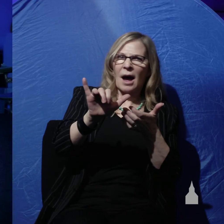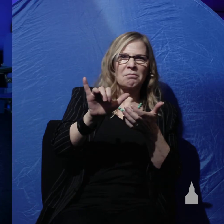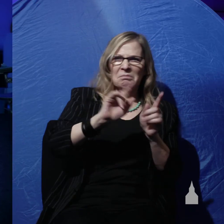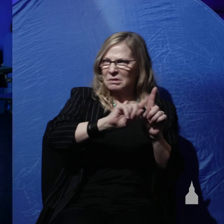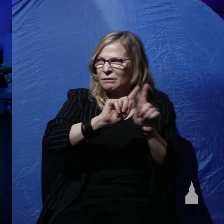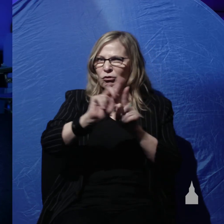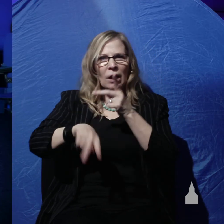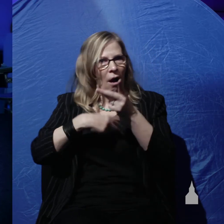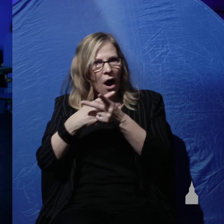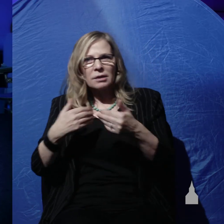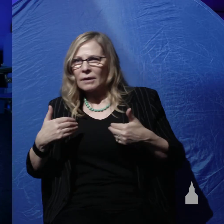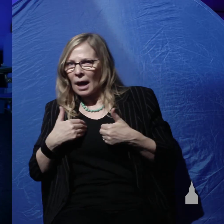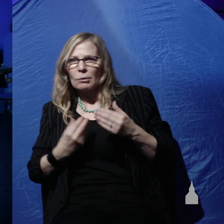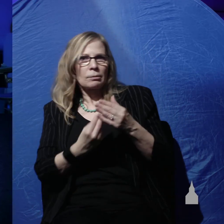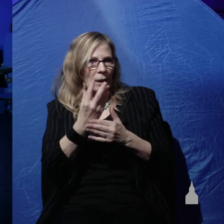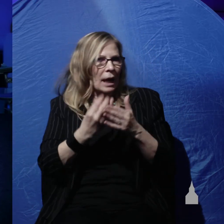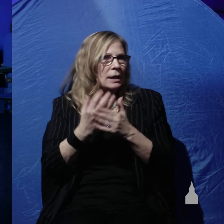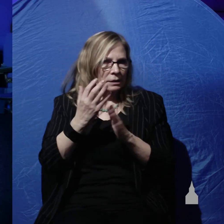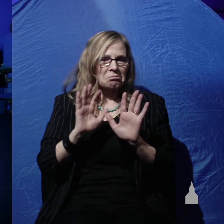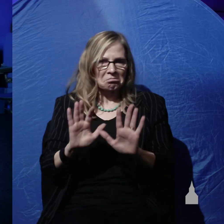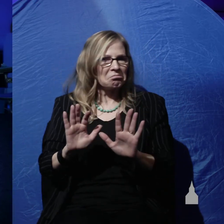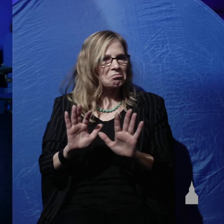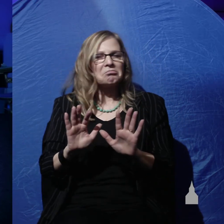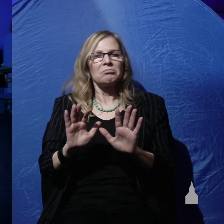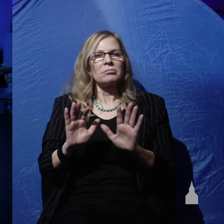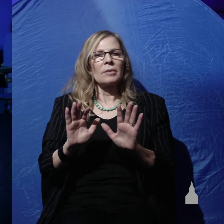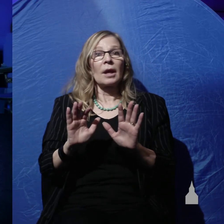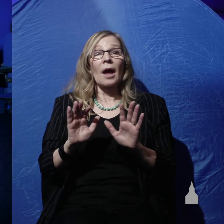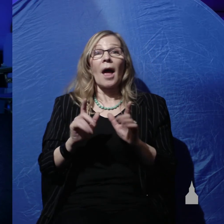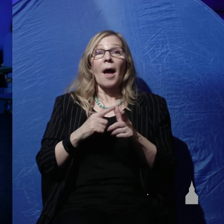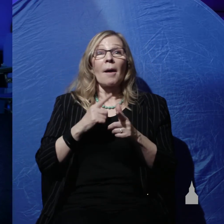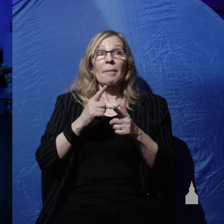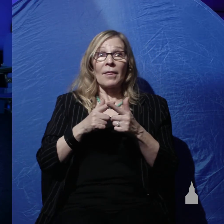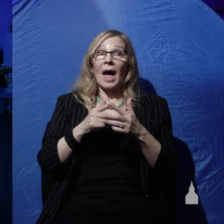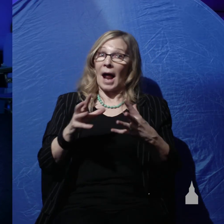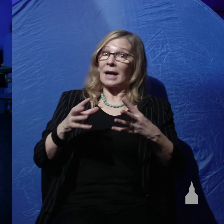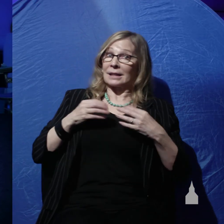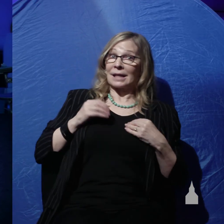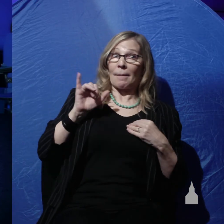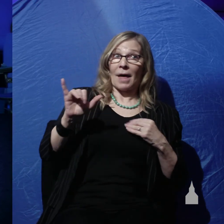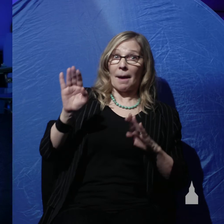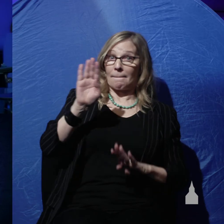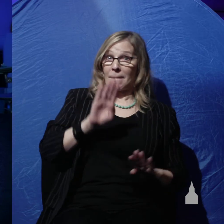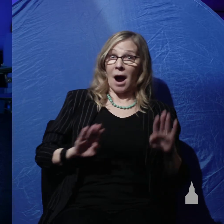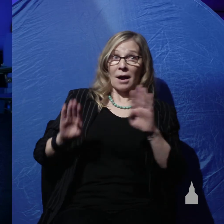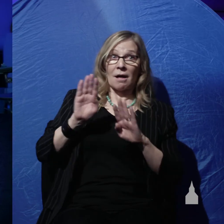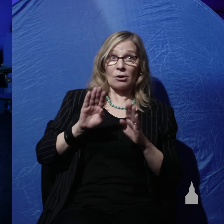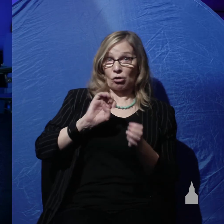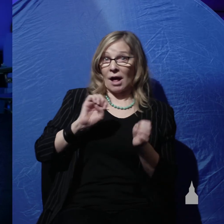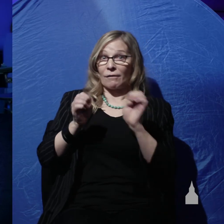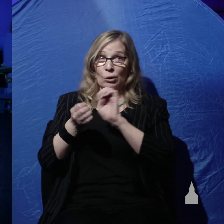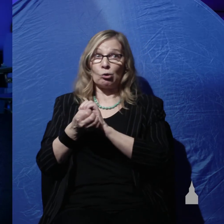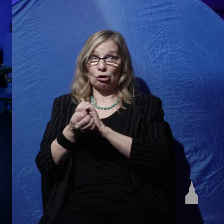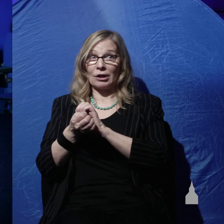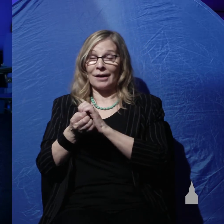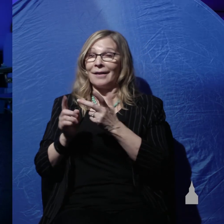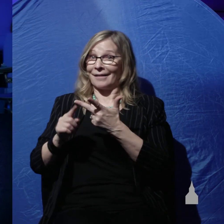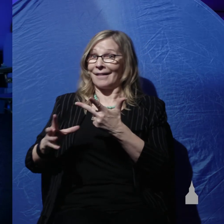animals to reproduce after their kinds there's no consistent way you can reject biological evolution but at the same